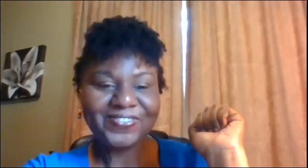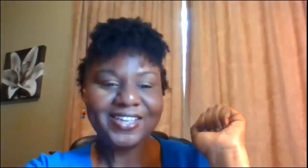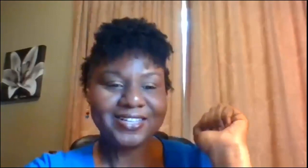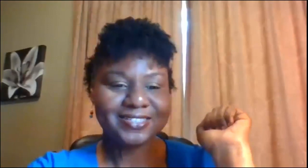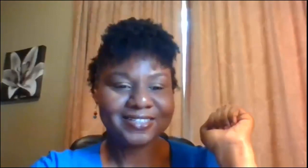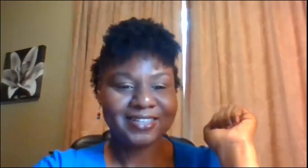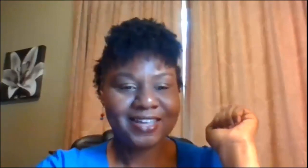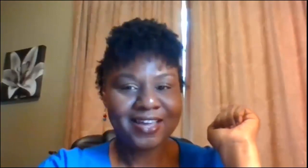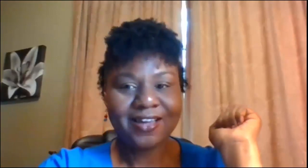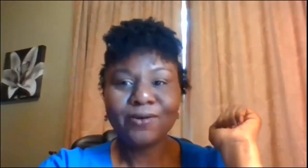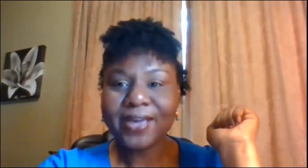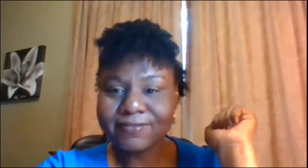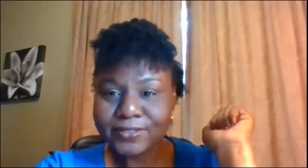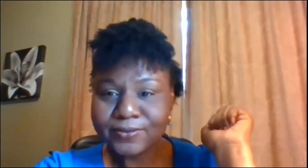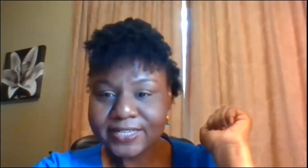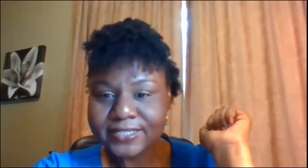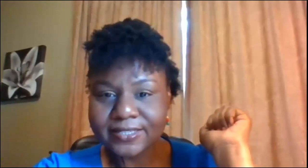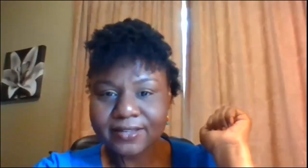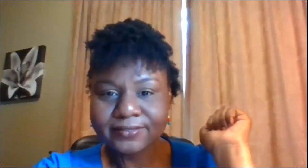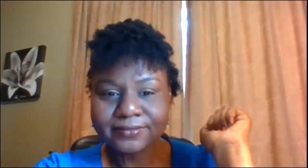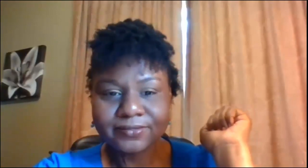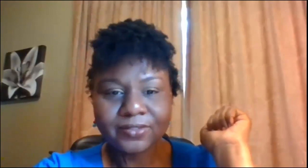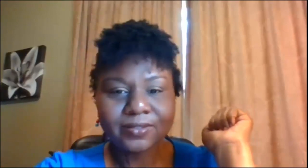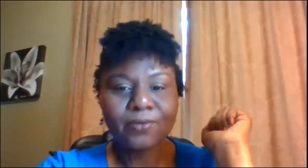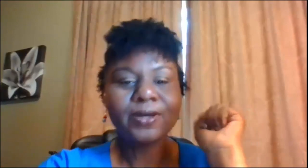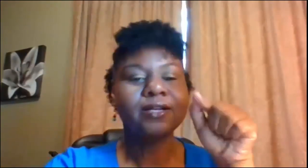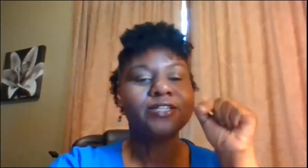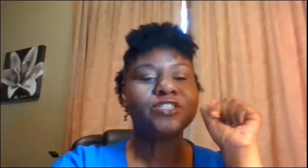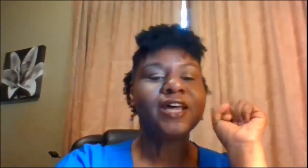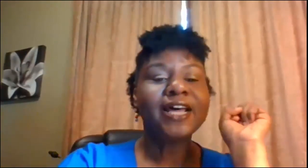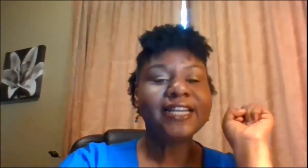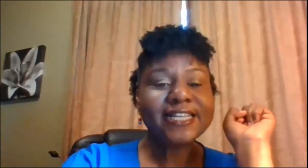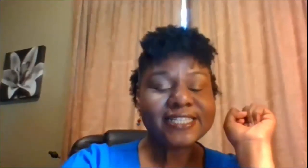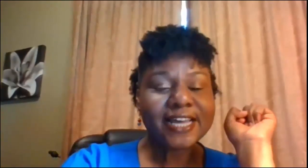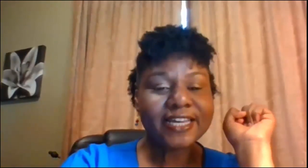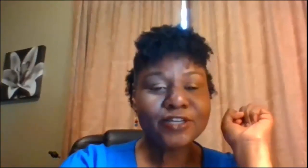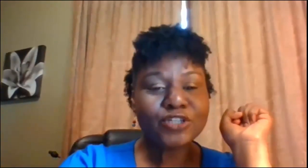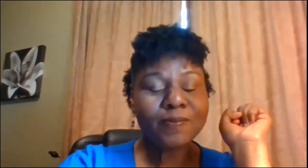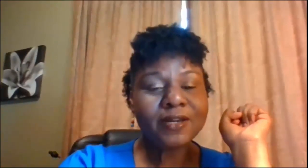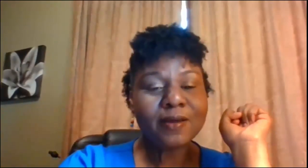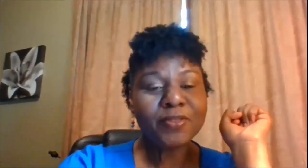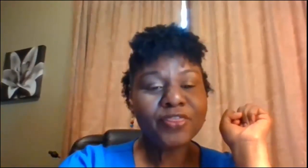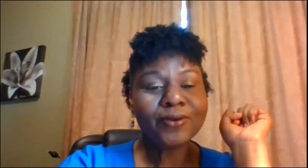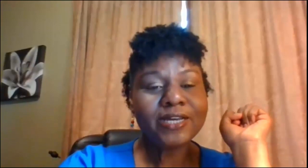perfect oh we have two Lisa's huh oh no Alicia Lisa can you show me the number three